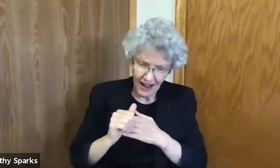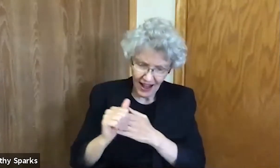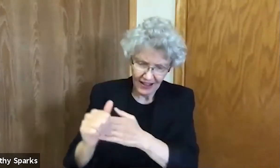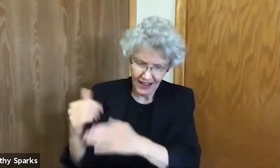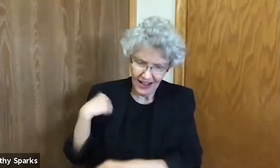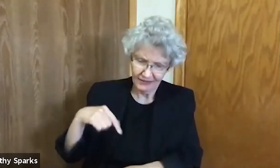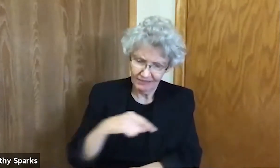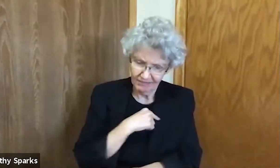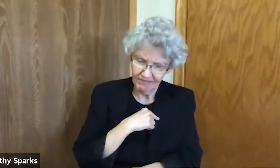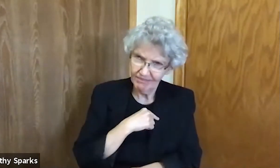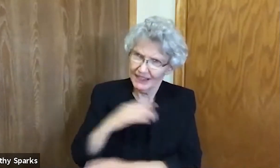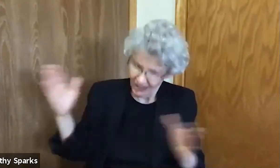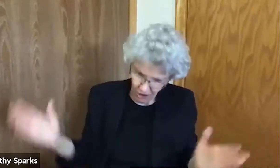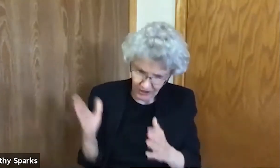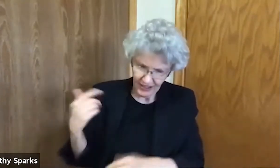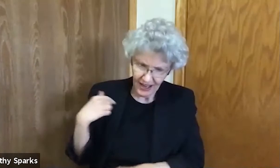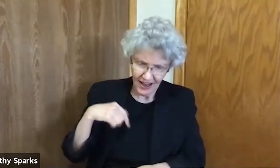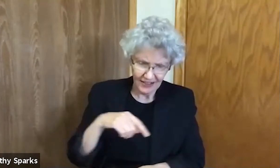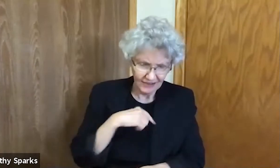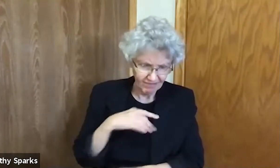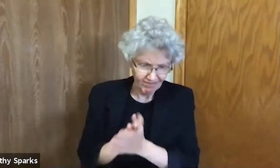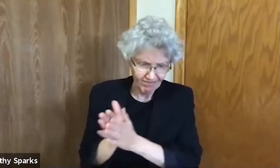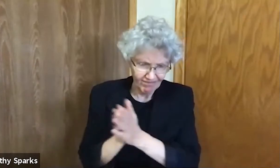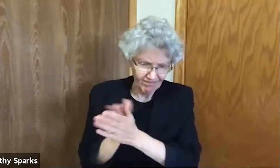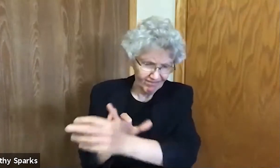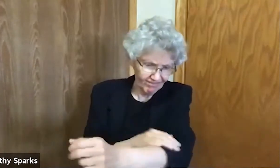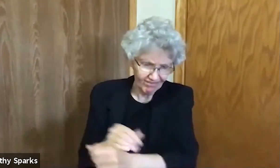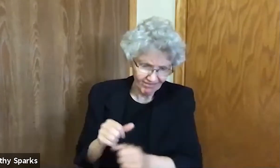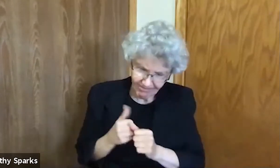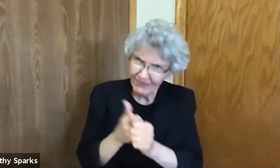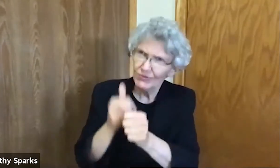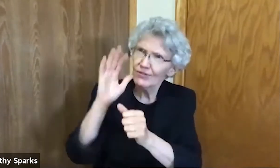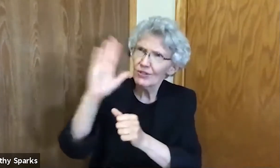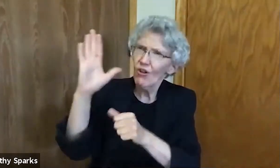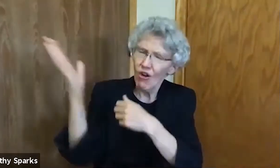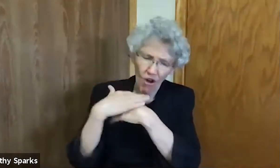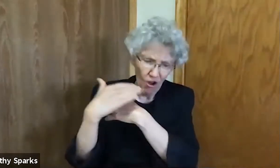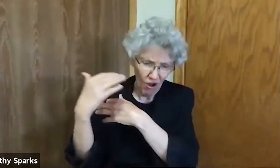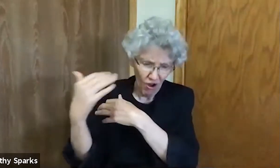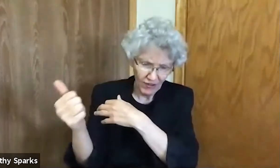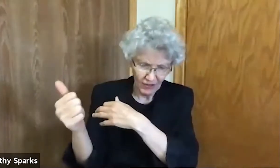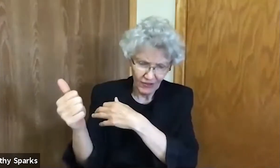Help us to know your direction for us. Encourage us to fulfill our callings